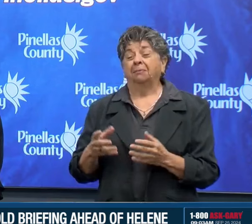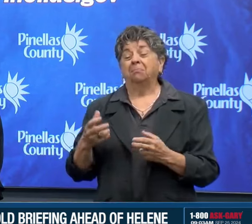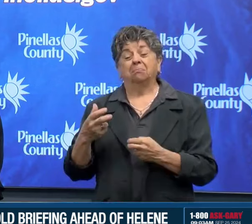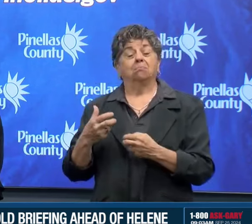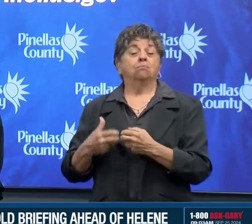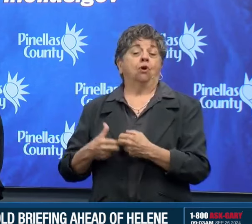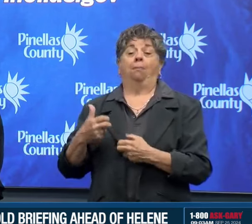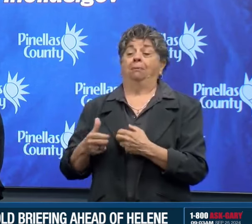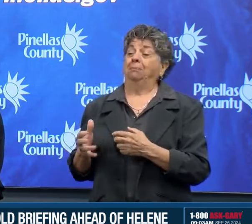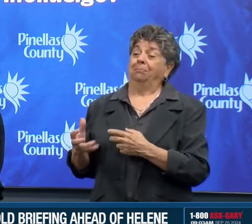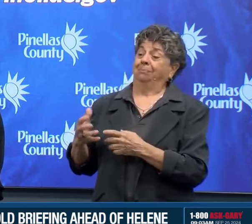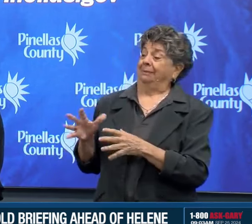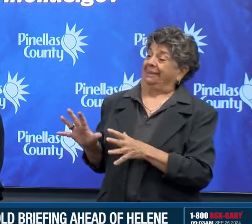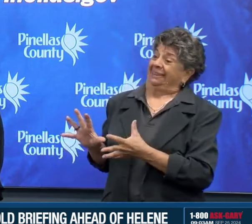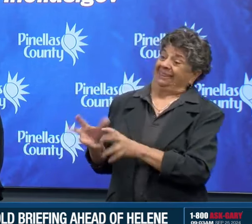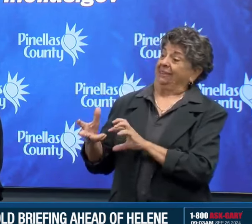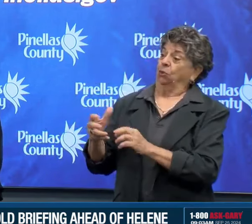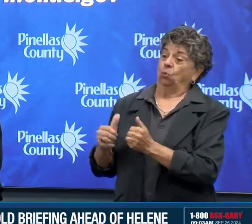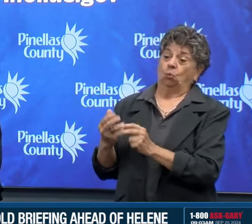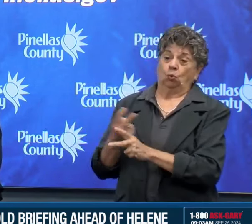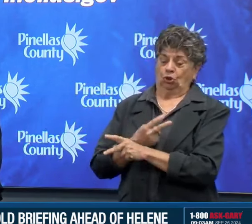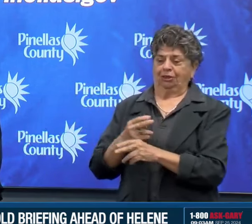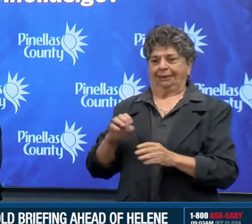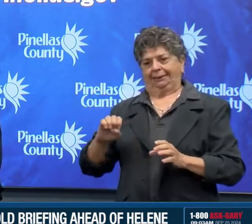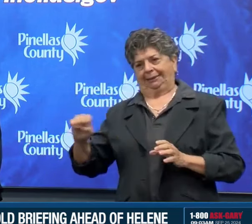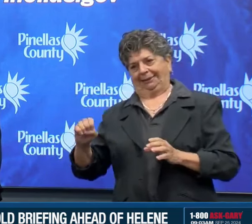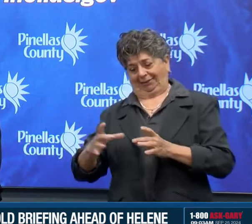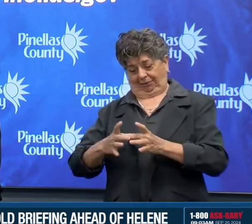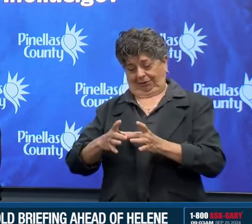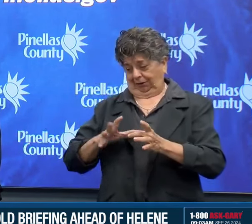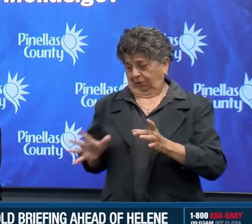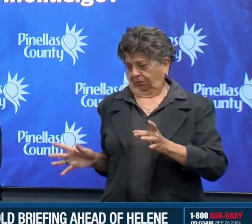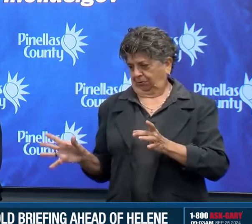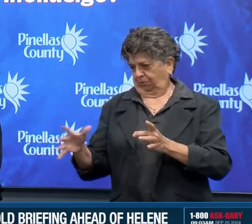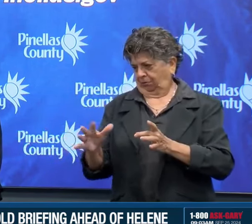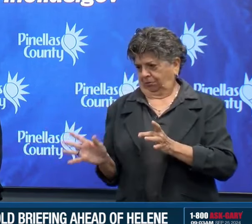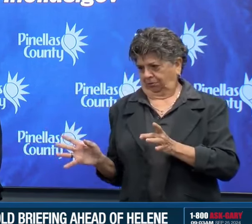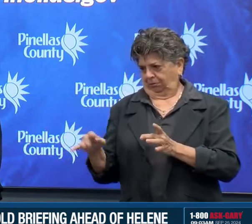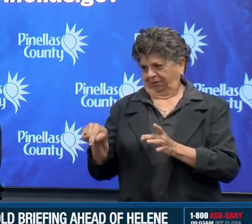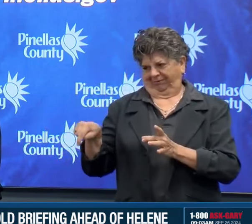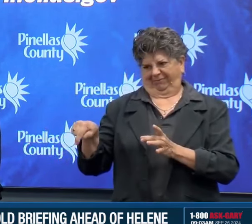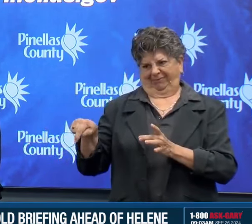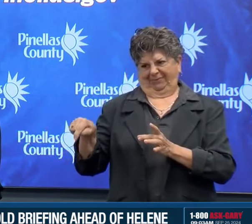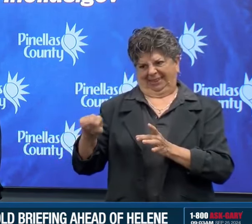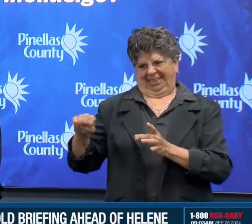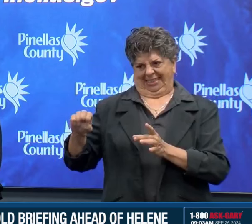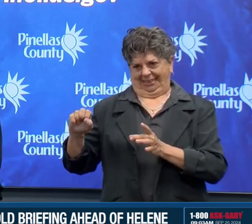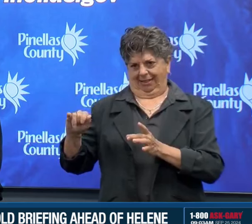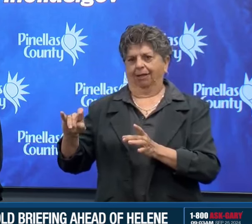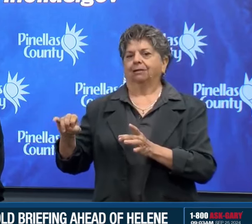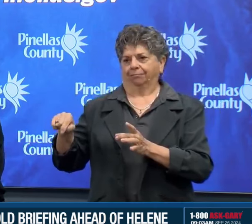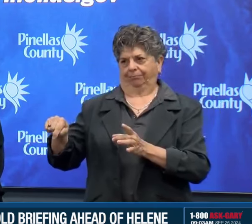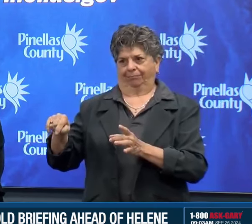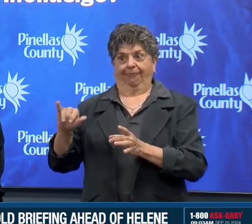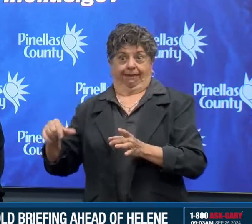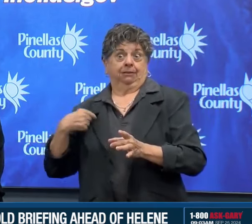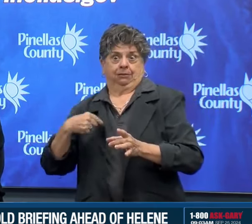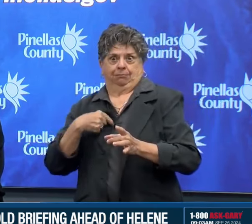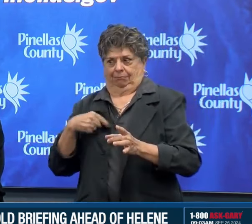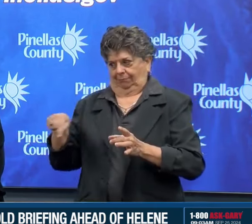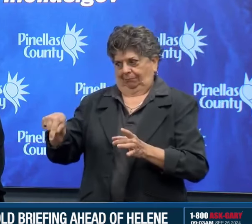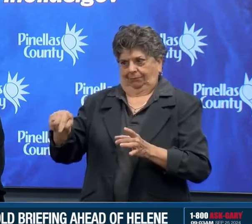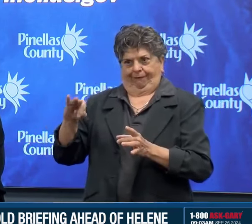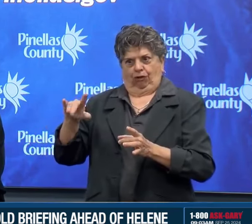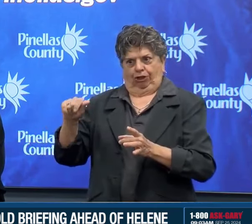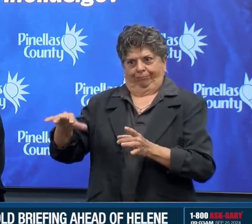We are under a storm surge warning, tropical storm warning, hurricane watch and a flood watch currently here in Pinellas